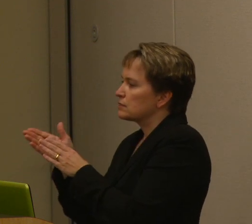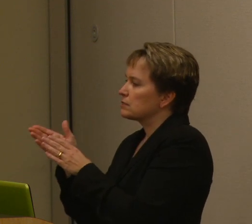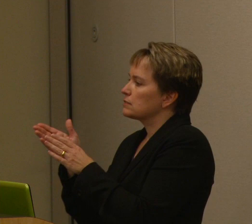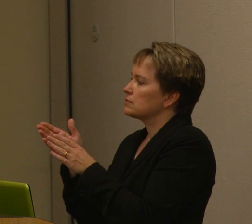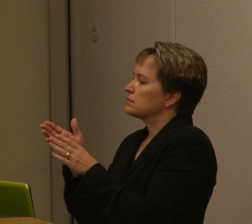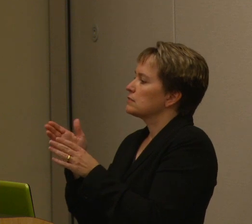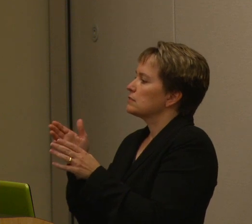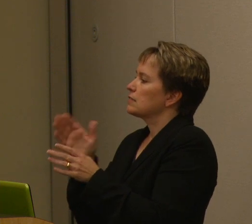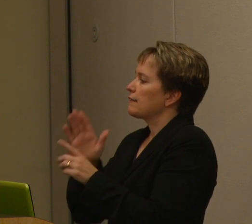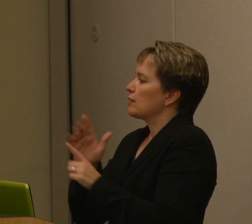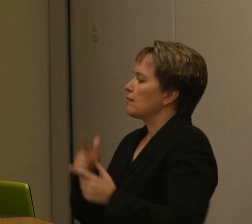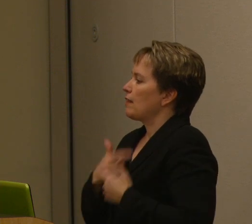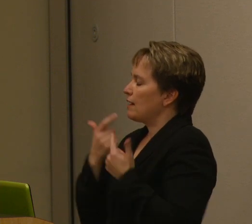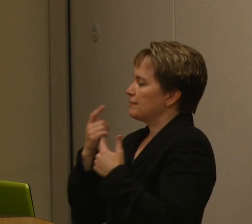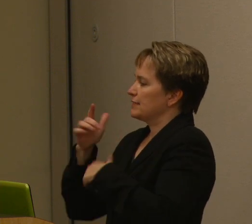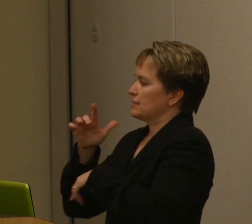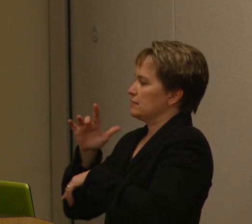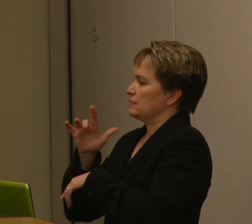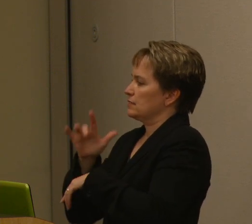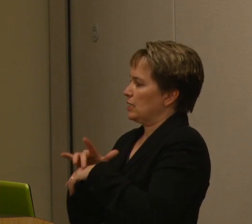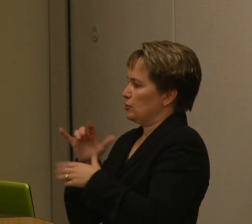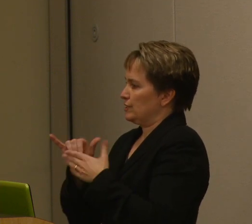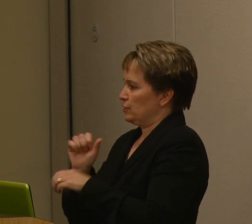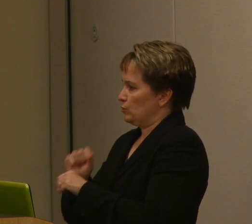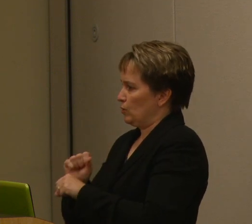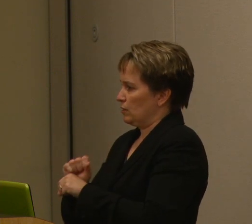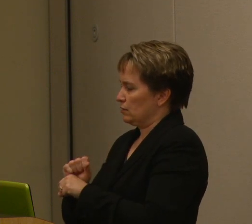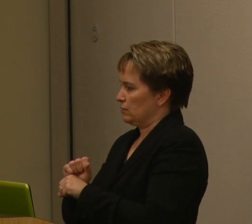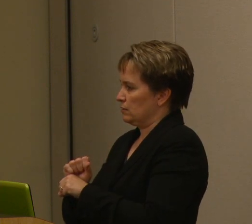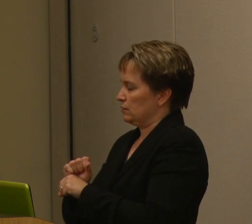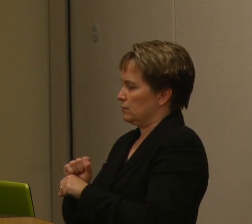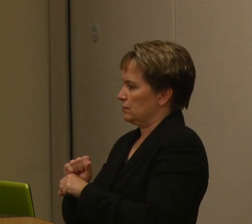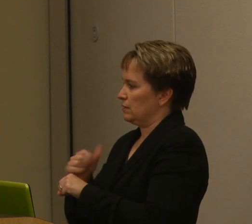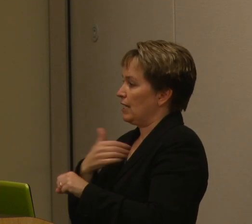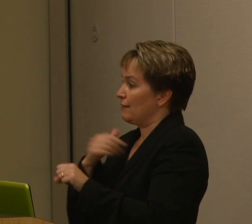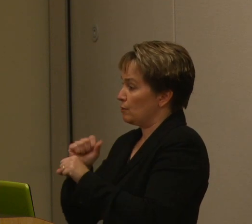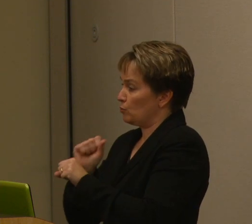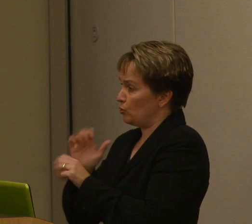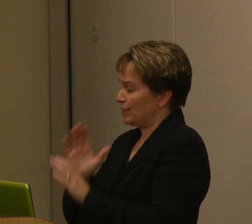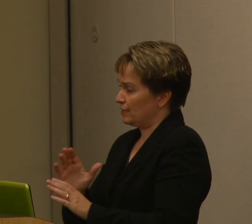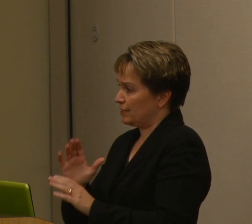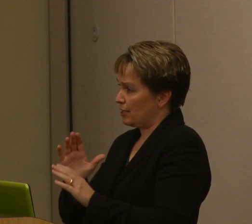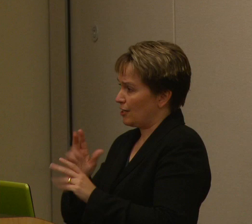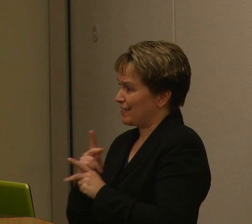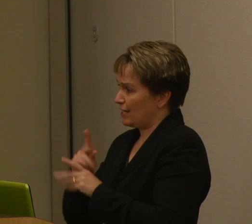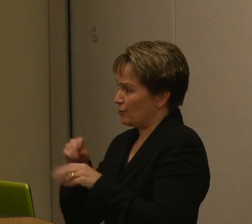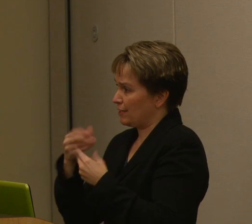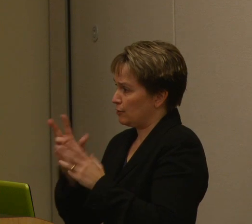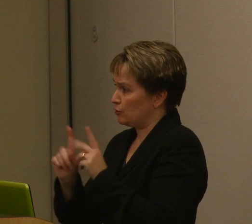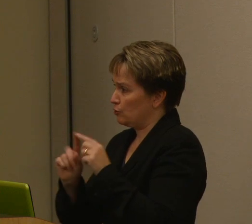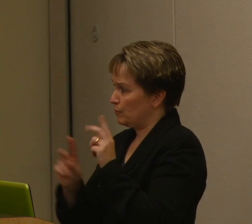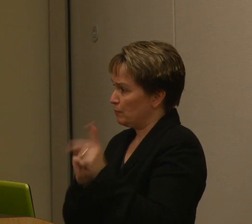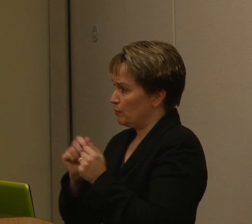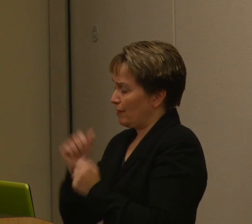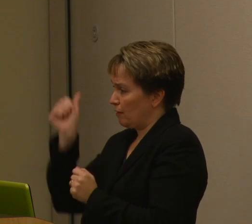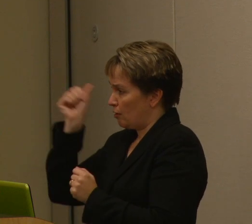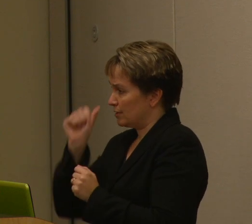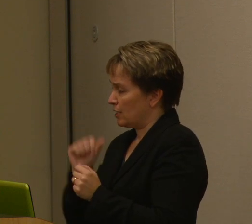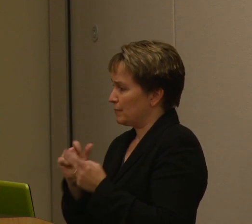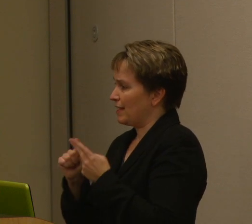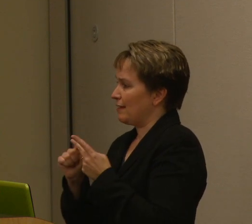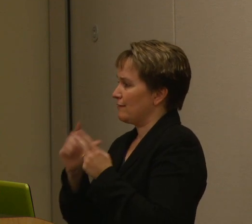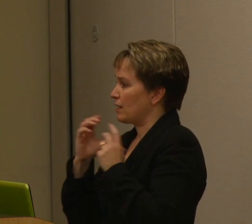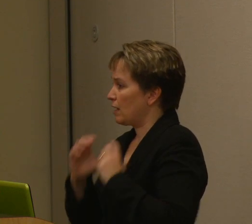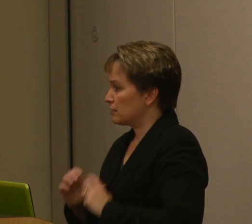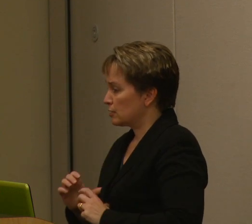lives touch this work. They have employees who are caregivers to people with Alzheimer's. They have